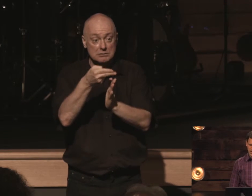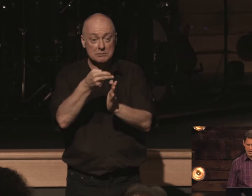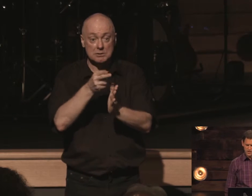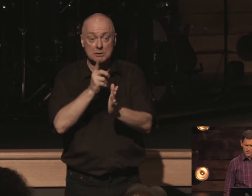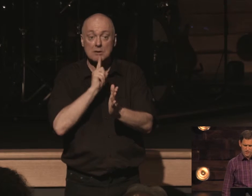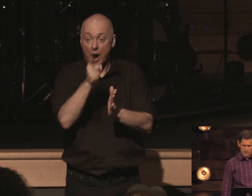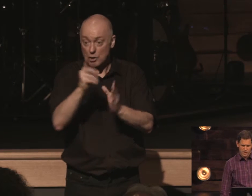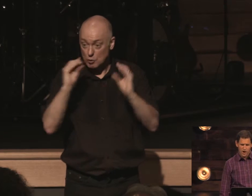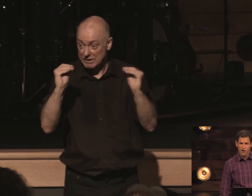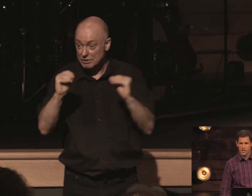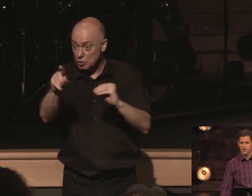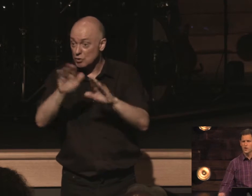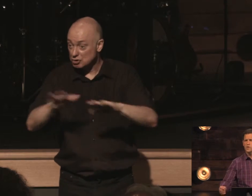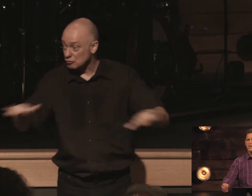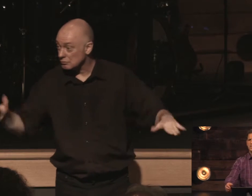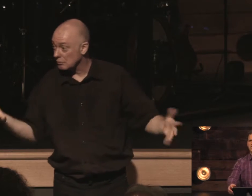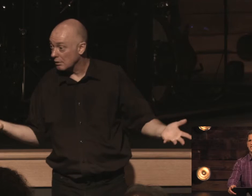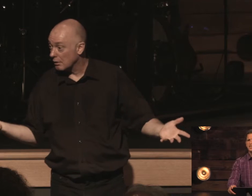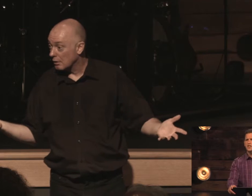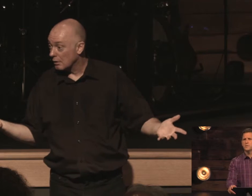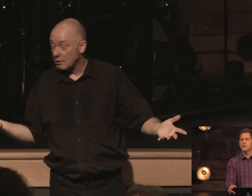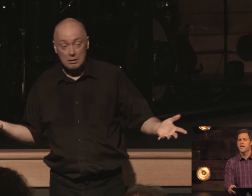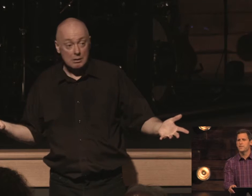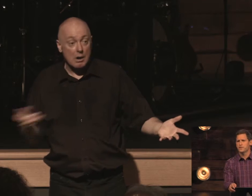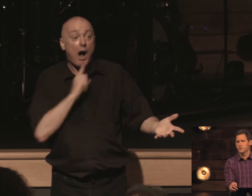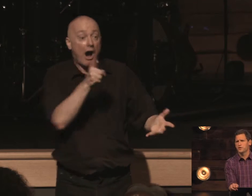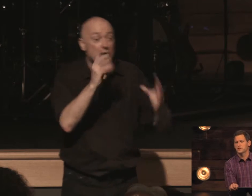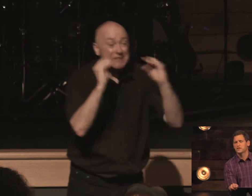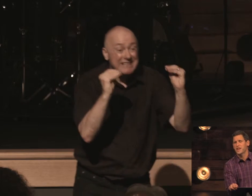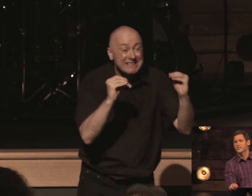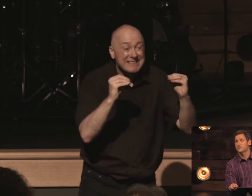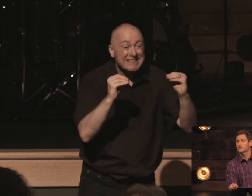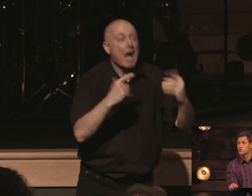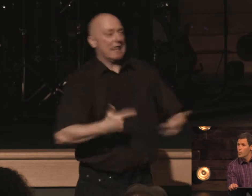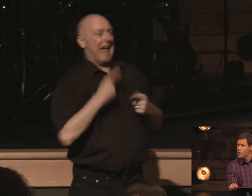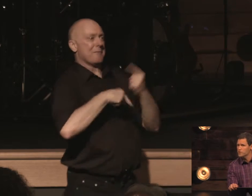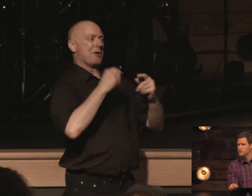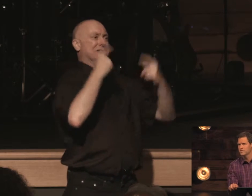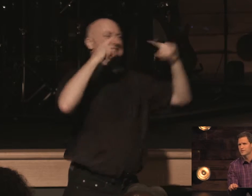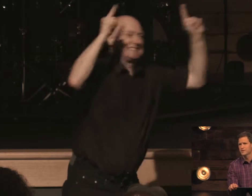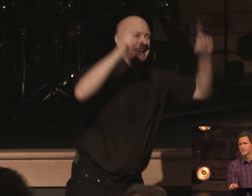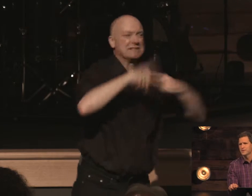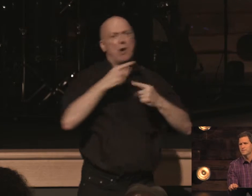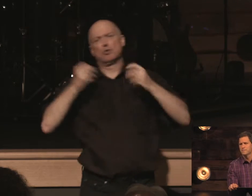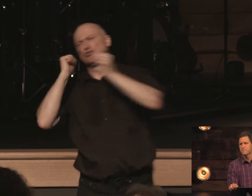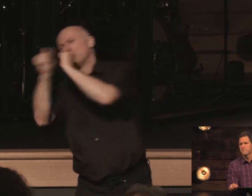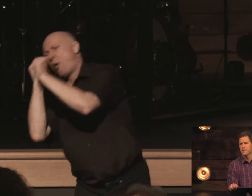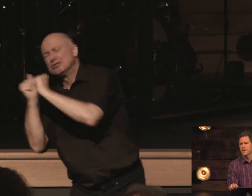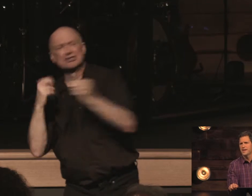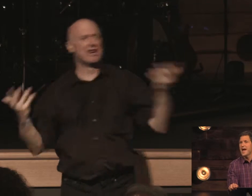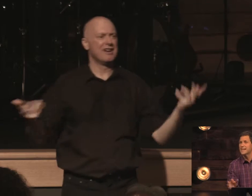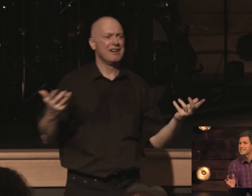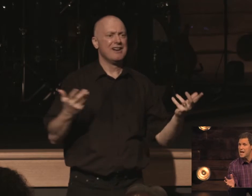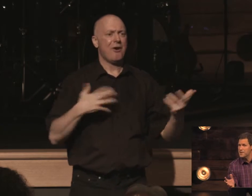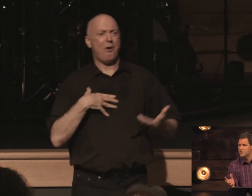our kids are we teaching them that life is about success in sports in academics